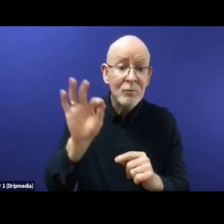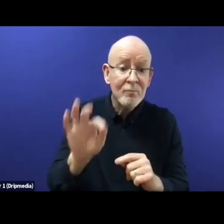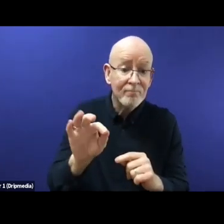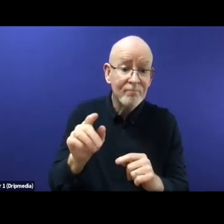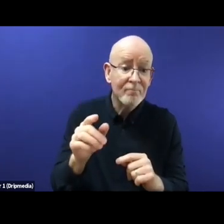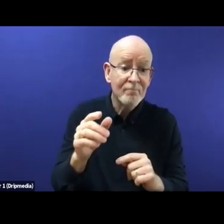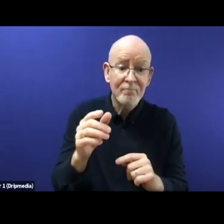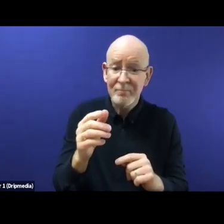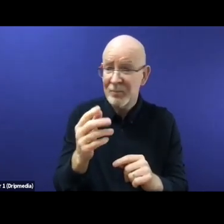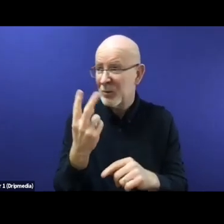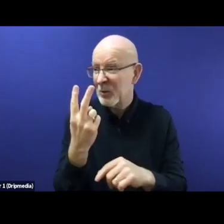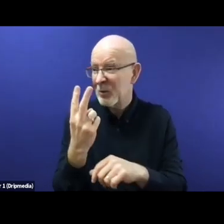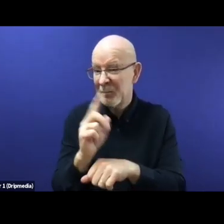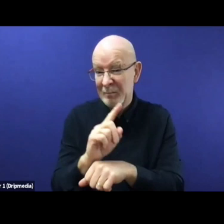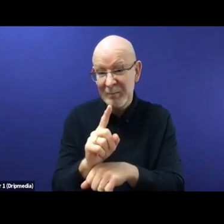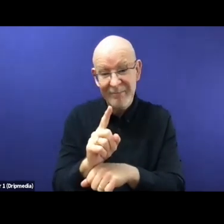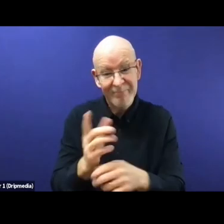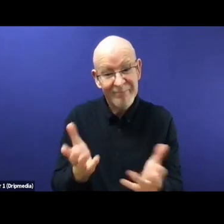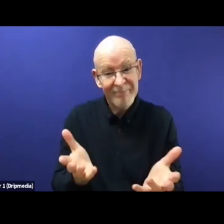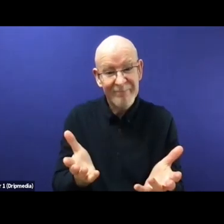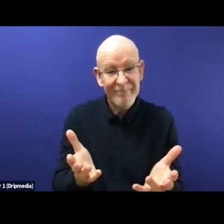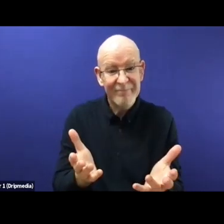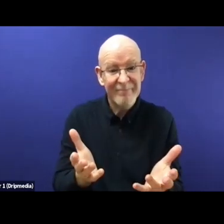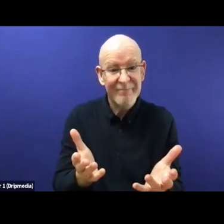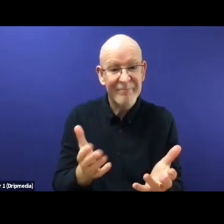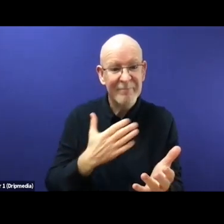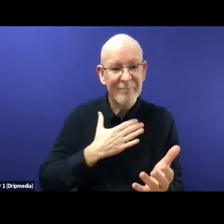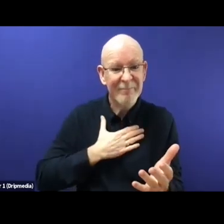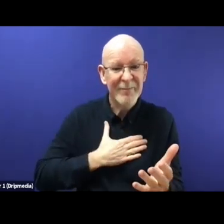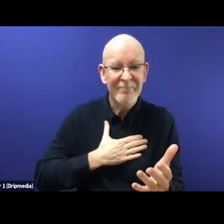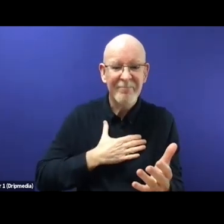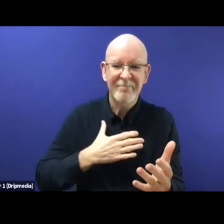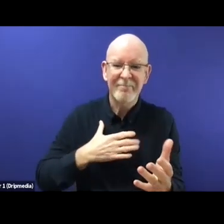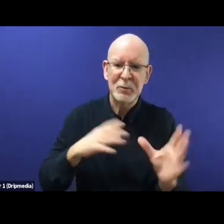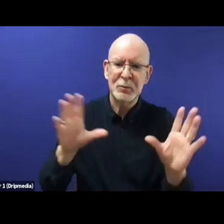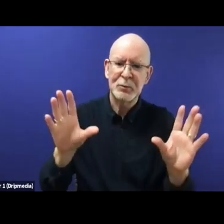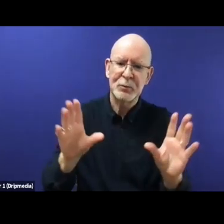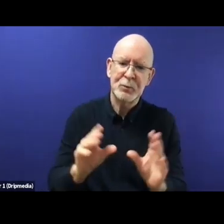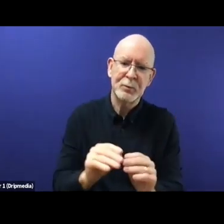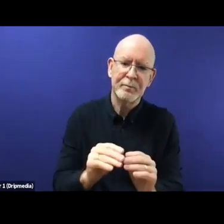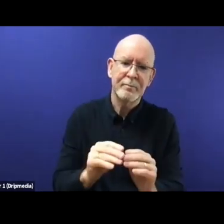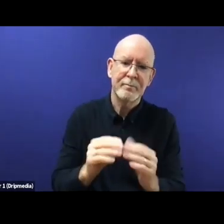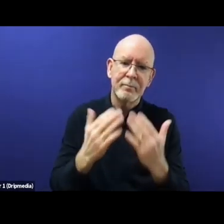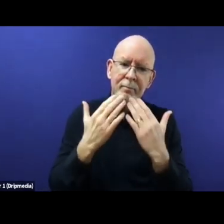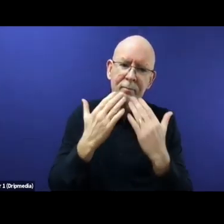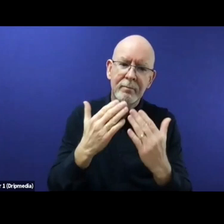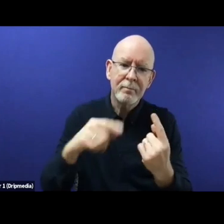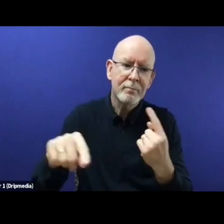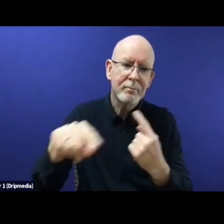their valuable contribution. I would like to thank also all the participants for being with us and for actively contributing to, uh, to the